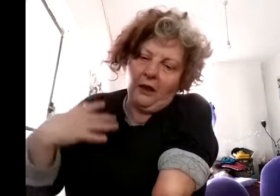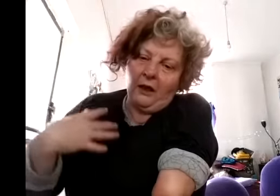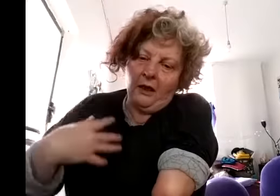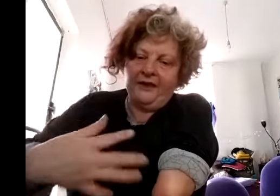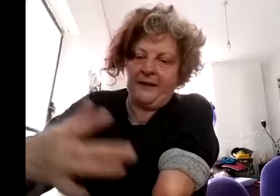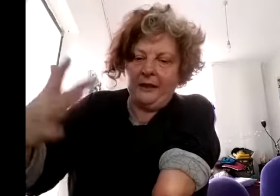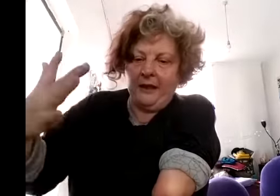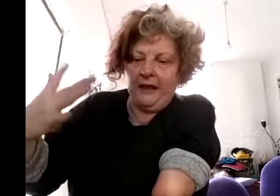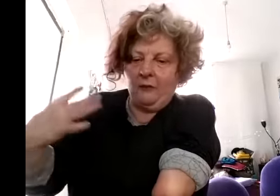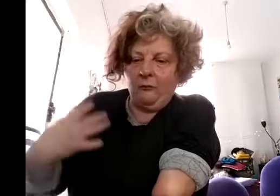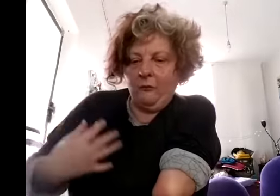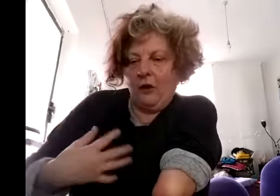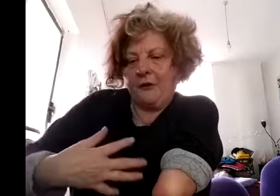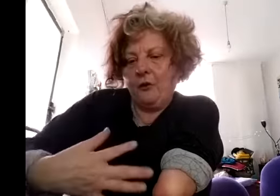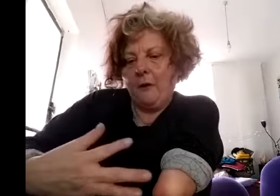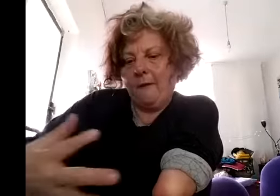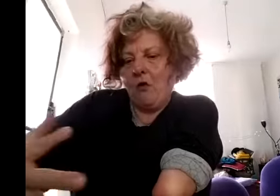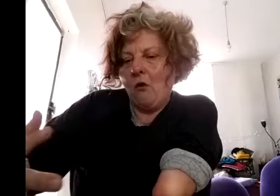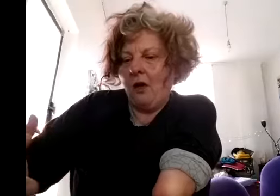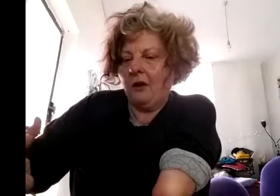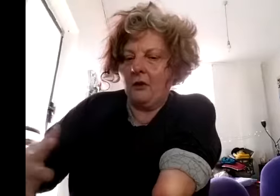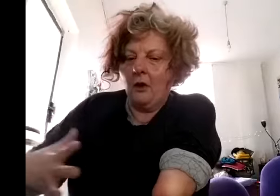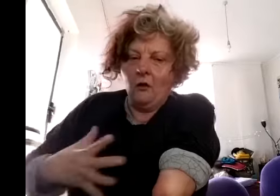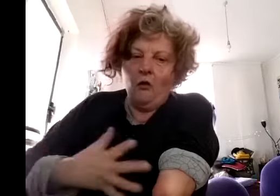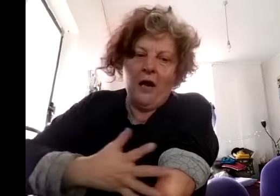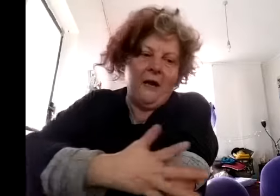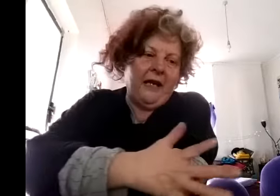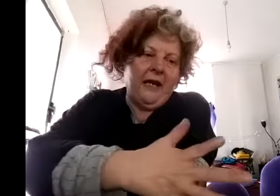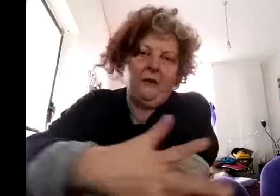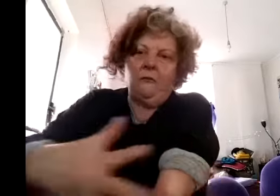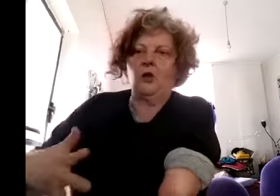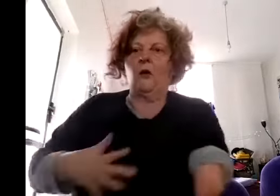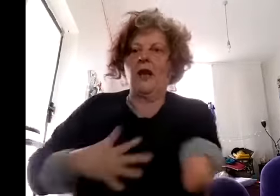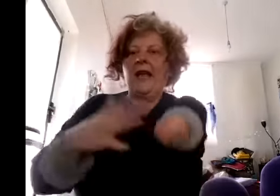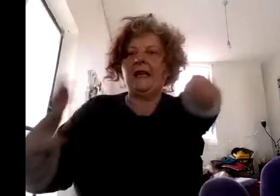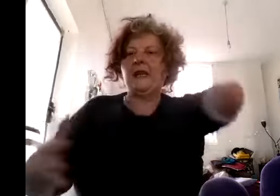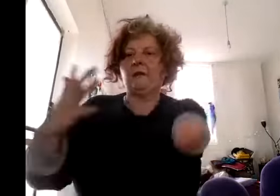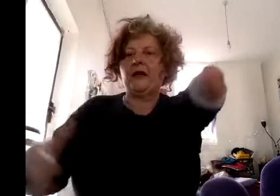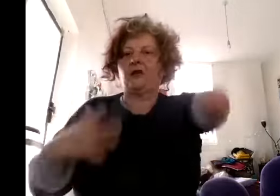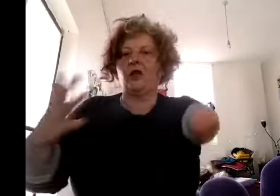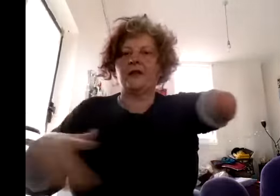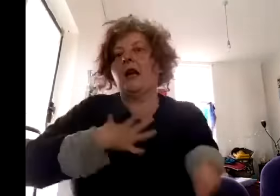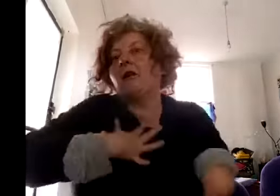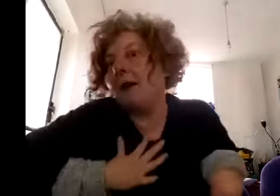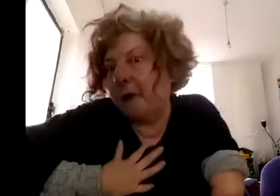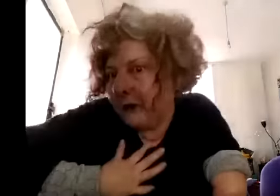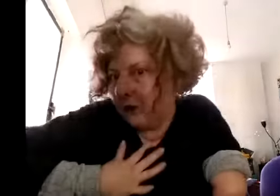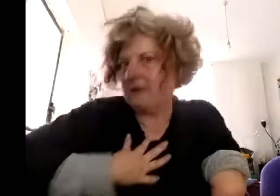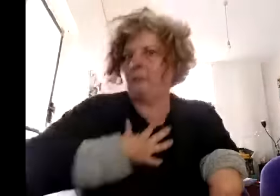disability you know story forward or are we you know hanging in the freak shows i love freak shows my